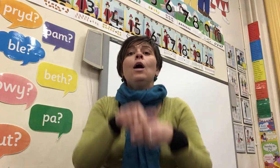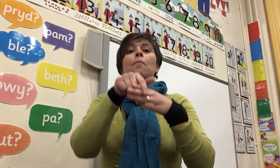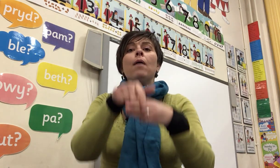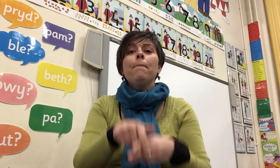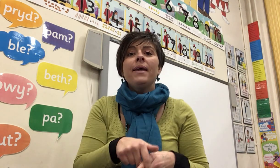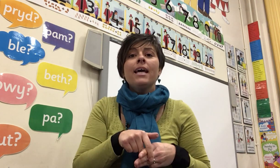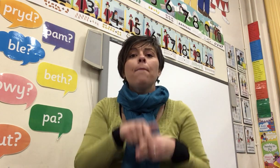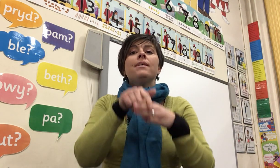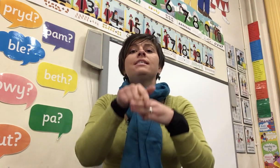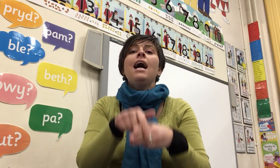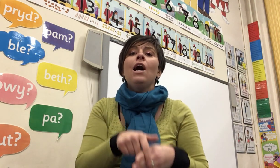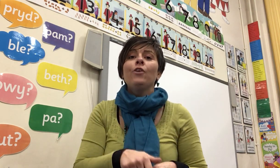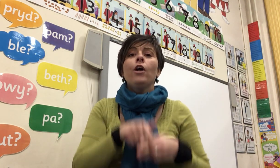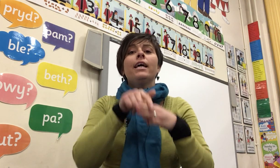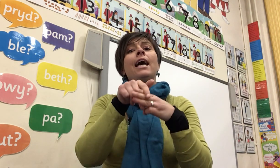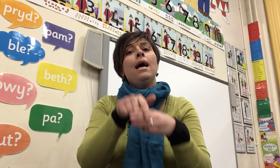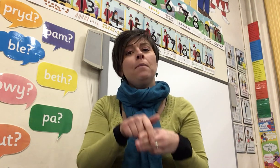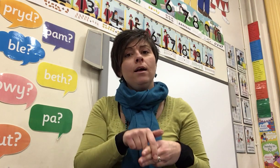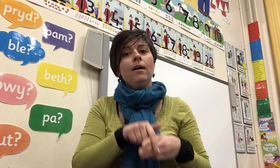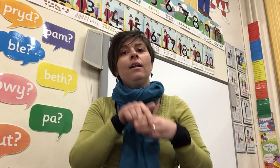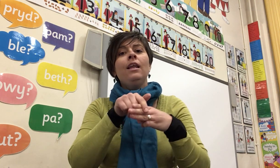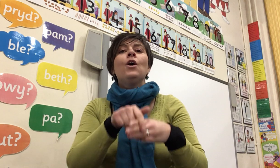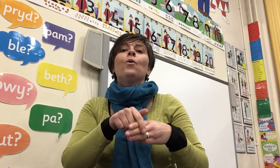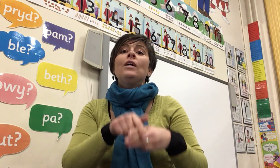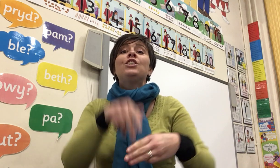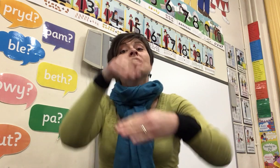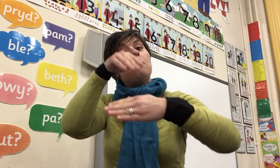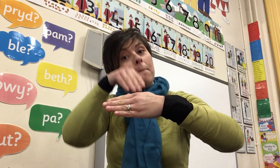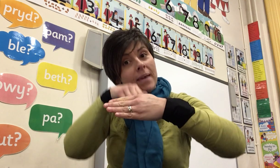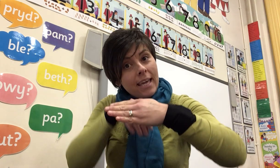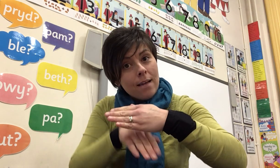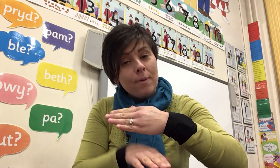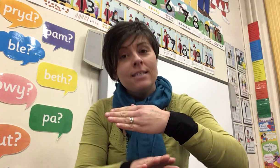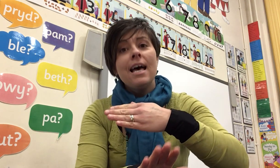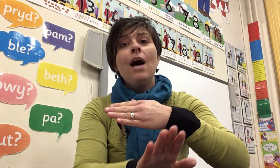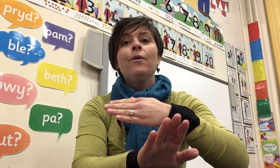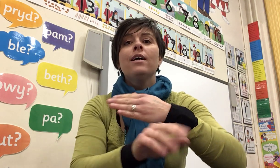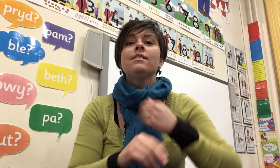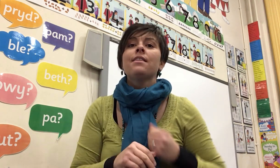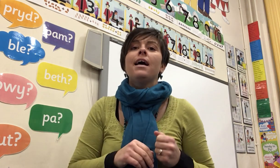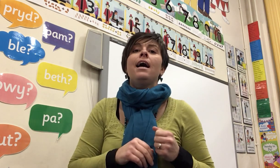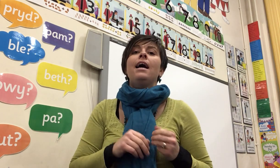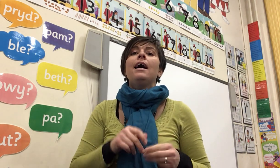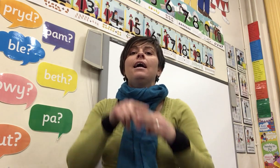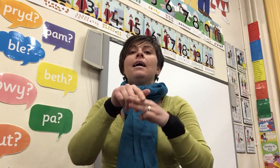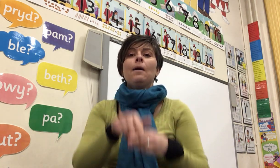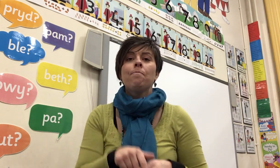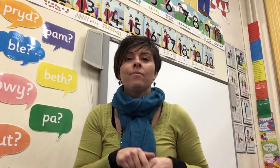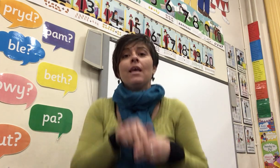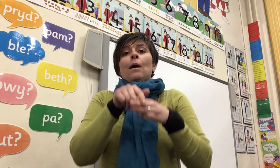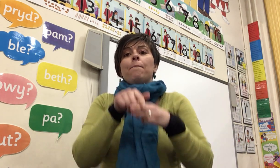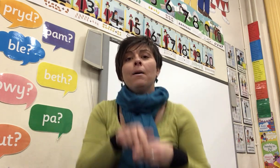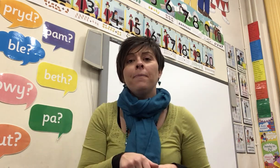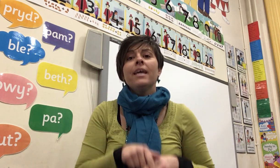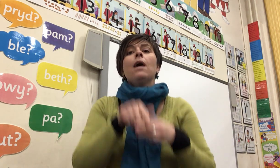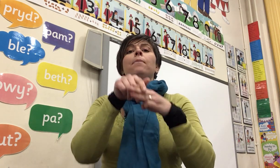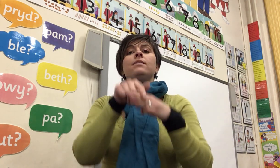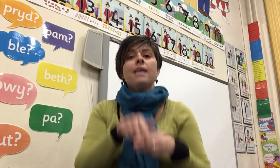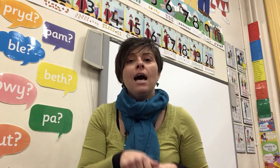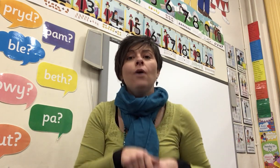Bumping up and down on a camel, which is bumping up and down under them. Bumping up and down